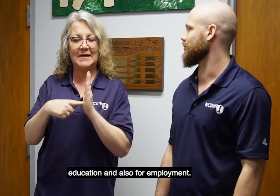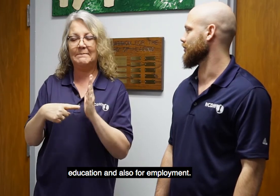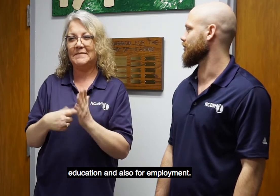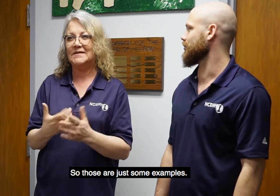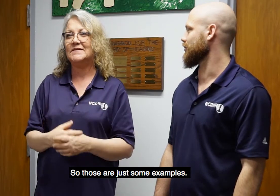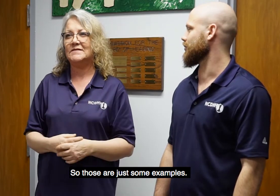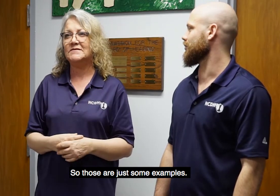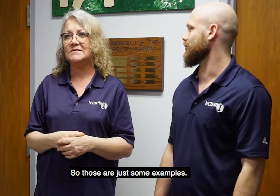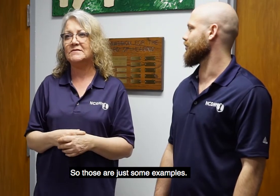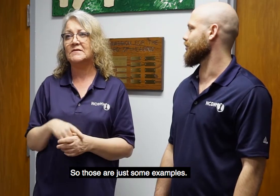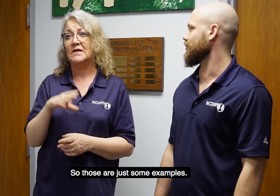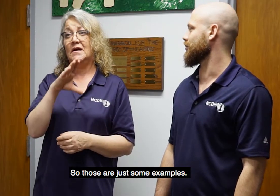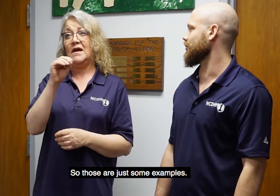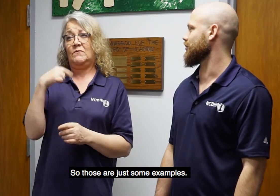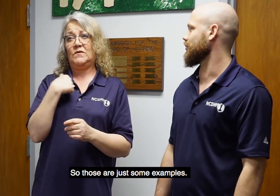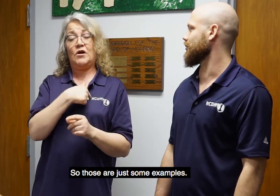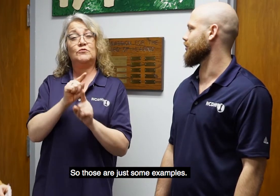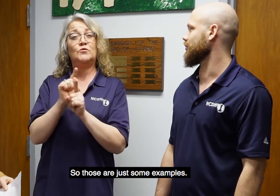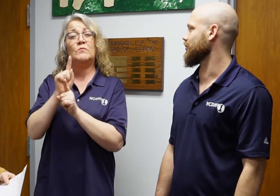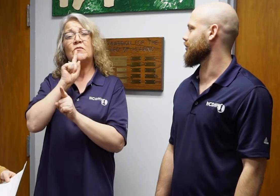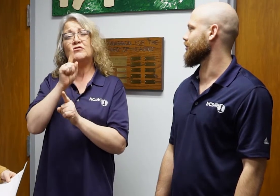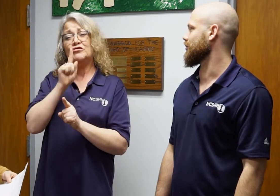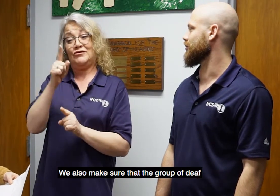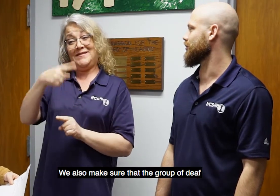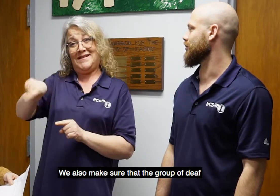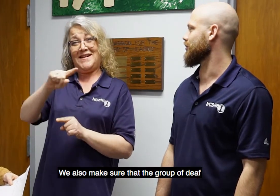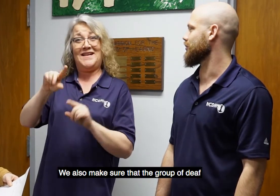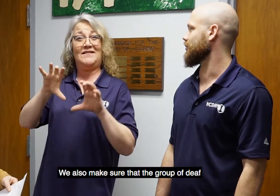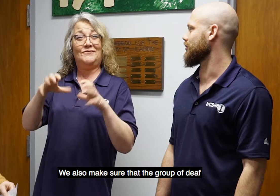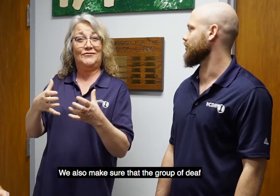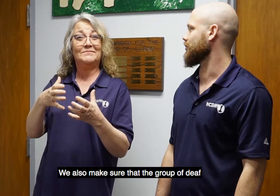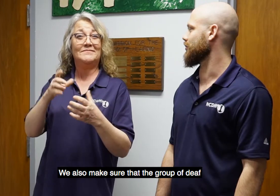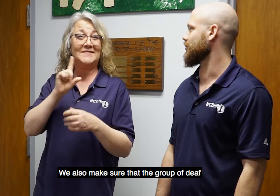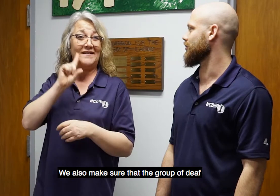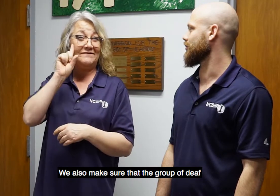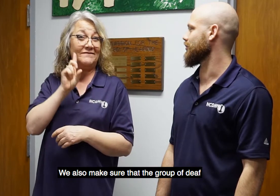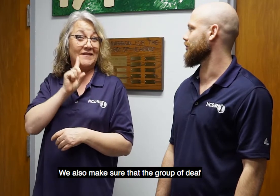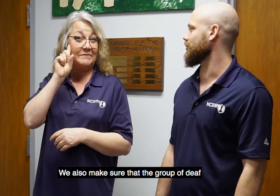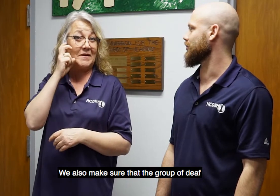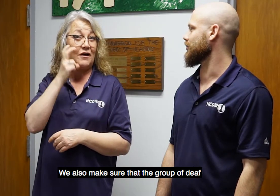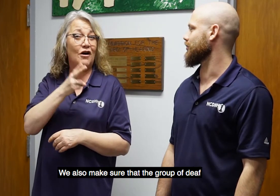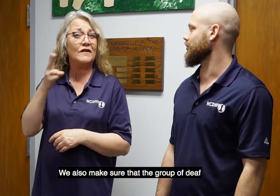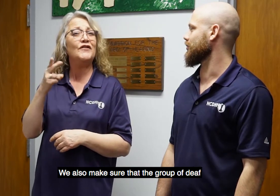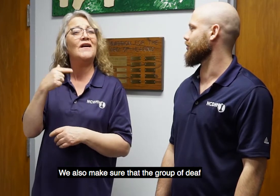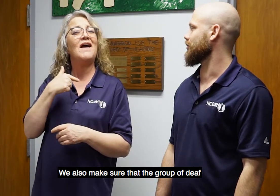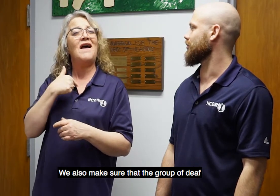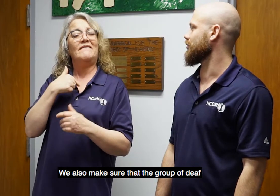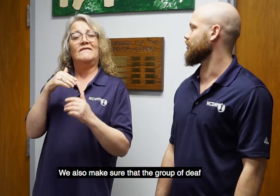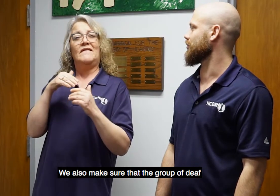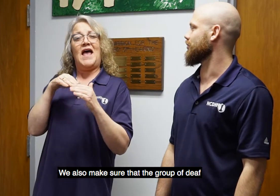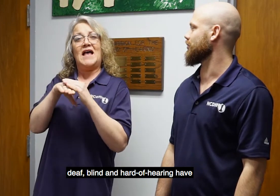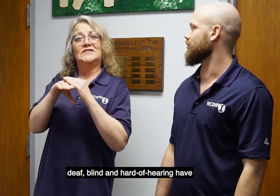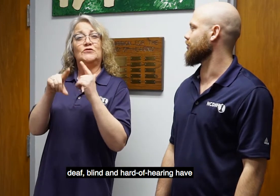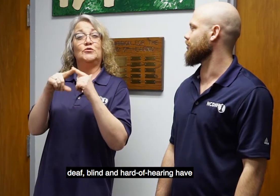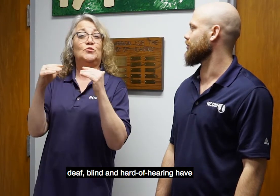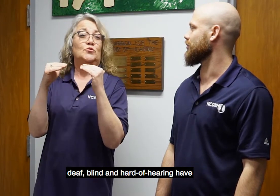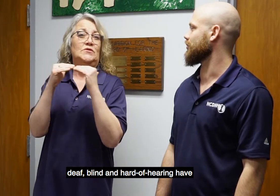So those are just some examples. We also make sure that the group of Deaf, DeafBlind, and Hard of Hearing